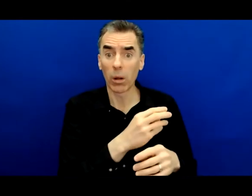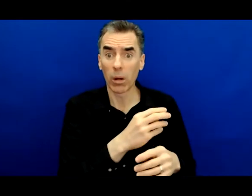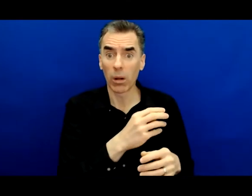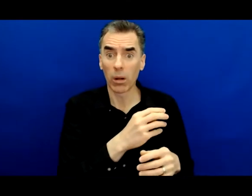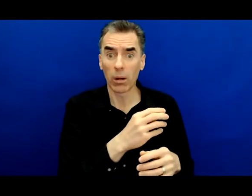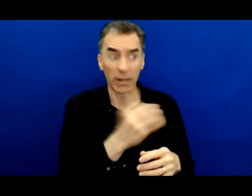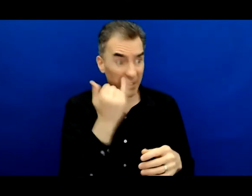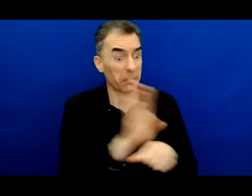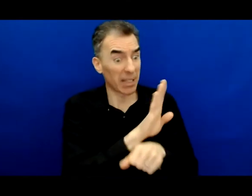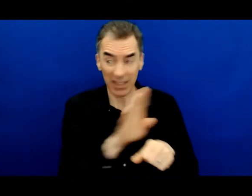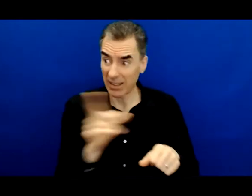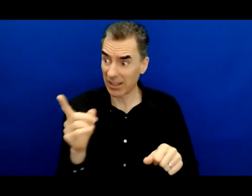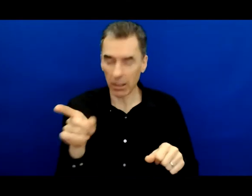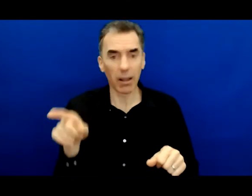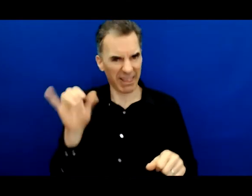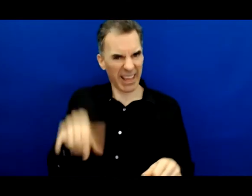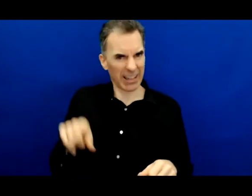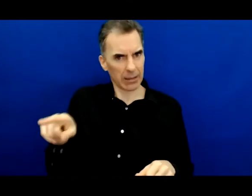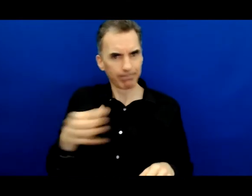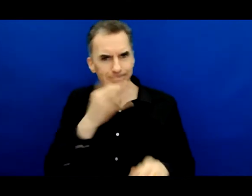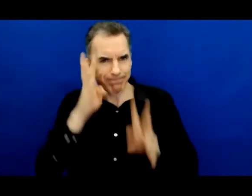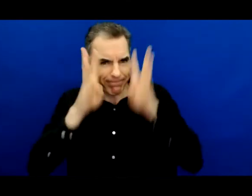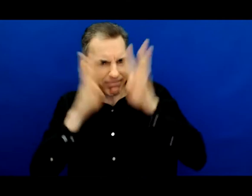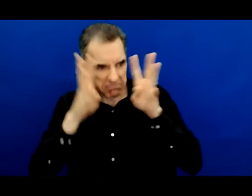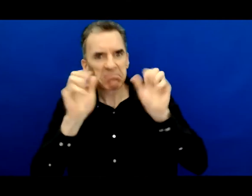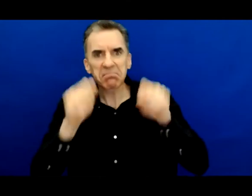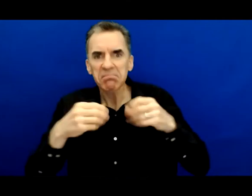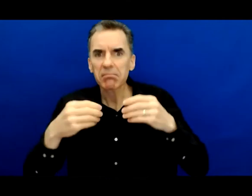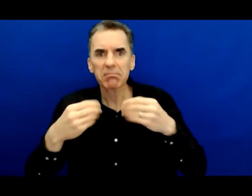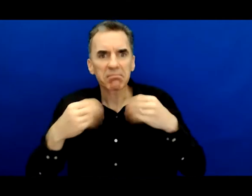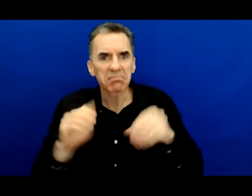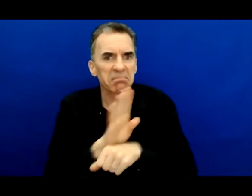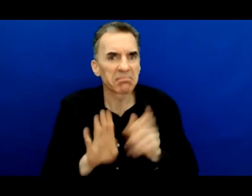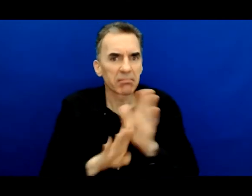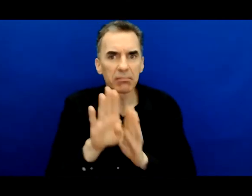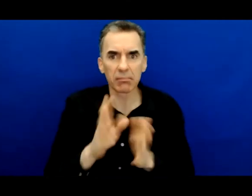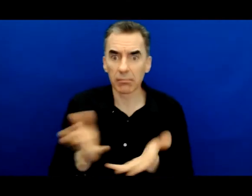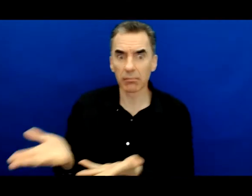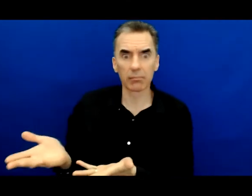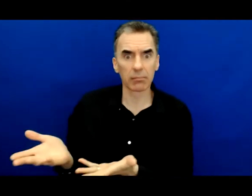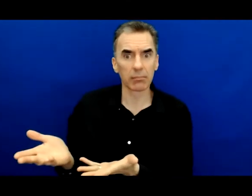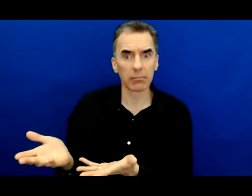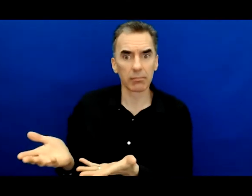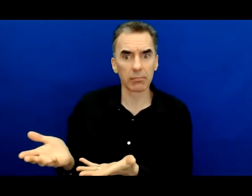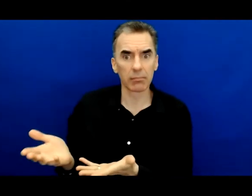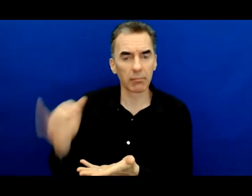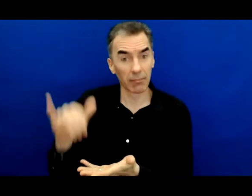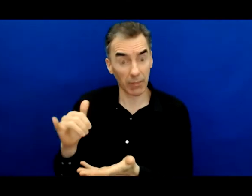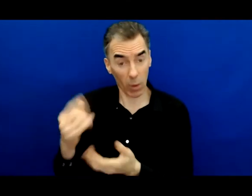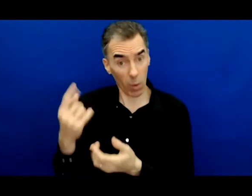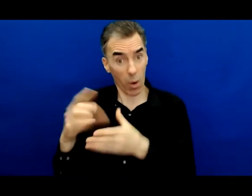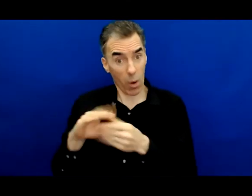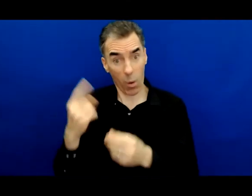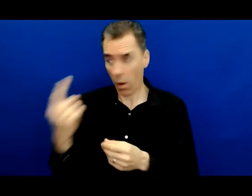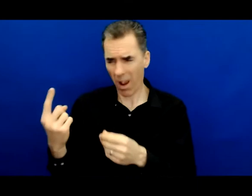human capital. What happens to that extraordinary potential? Not only of Arthur, but of the 70 million Americans